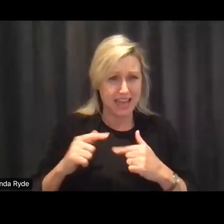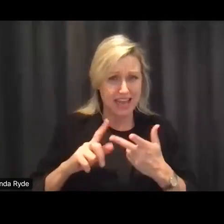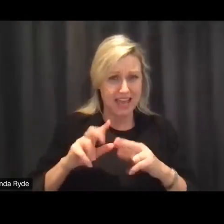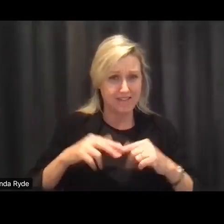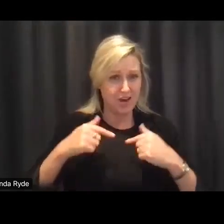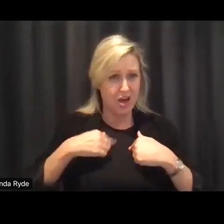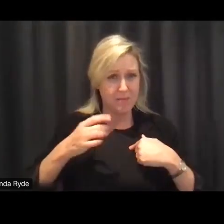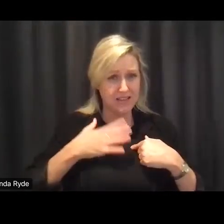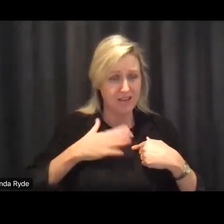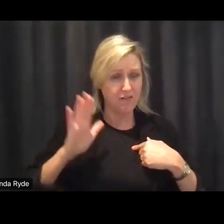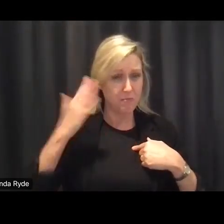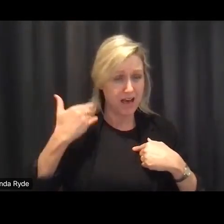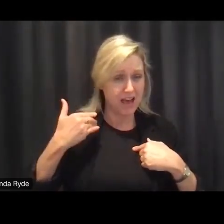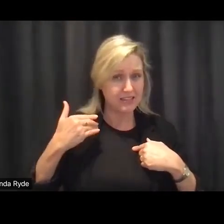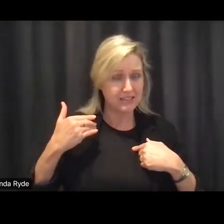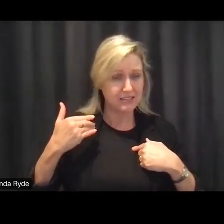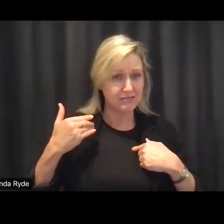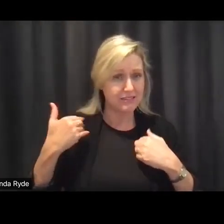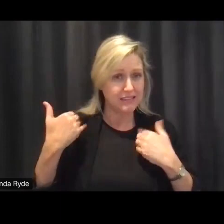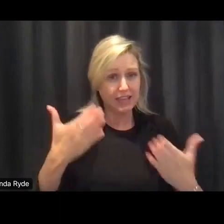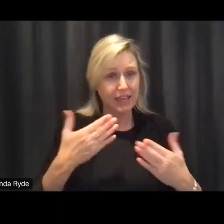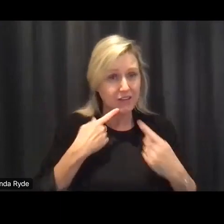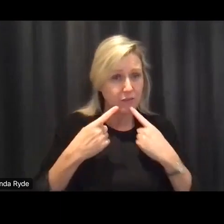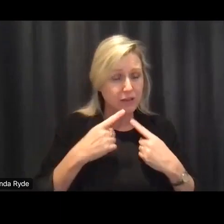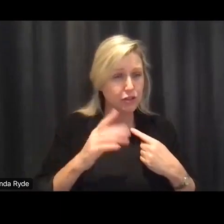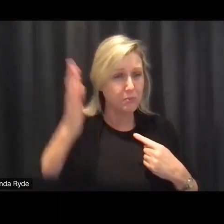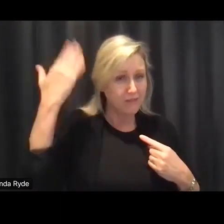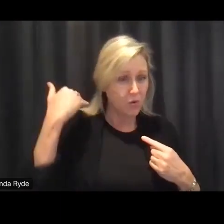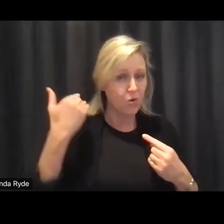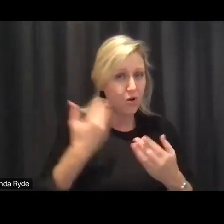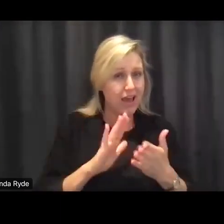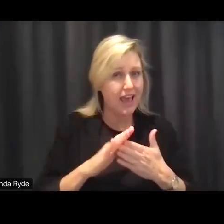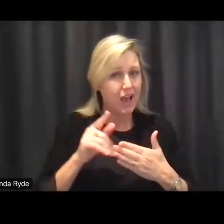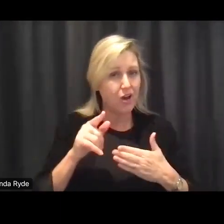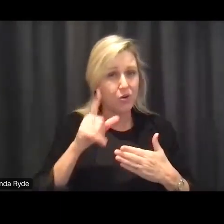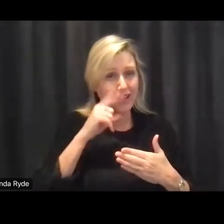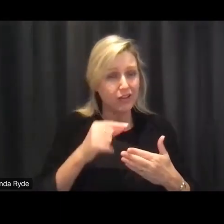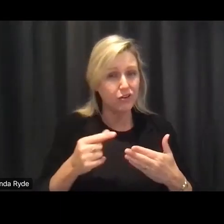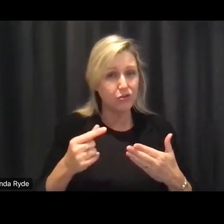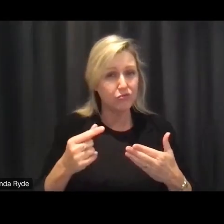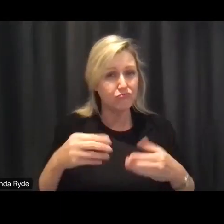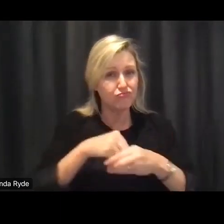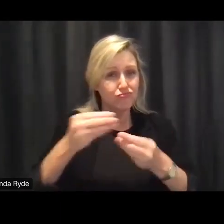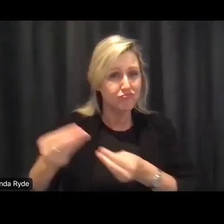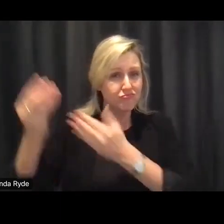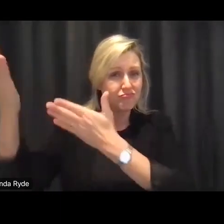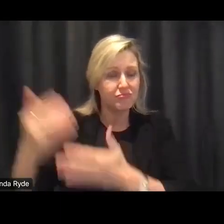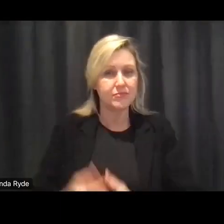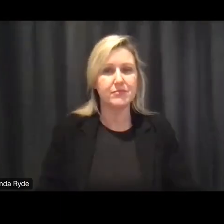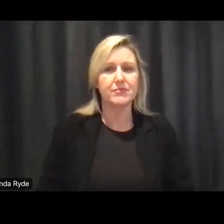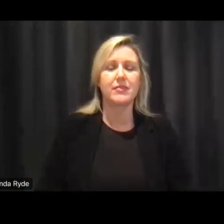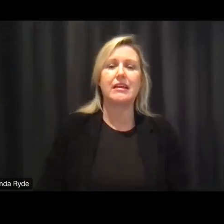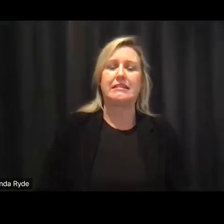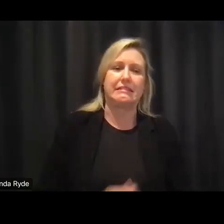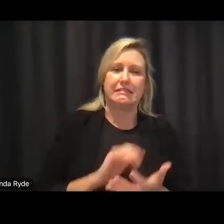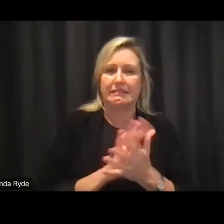before how can i make sure that you will see that and you know i think yeah so so we're going to um sorry uh